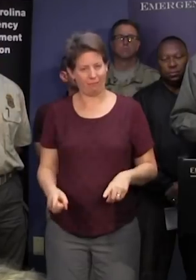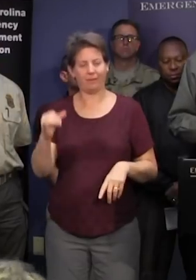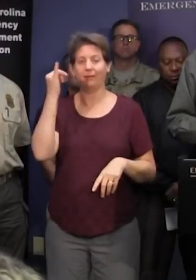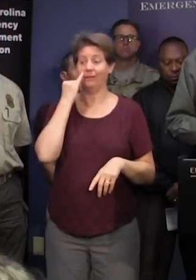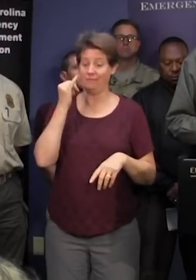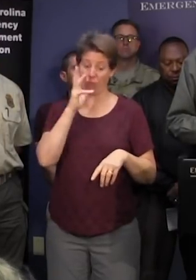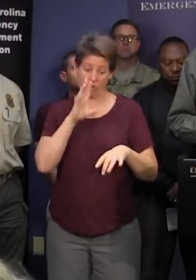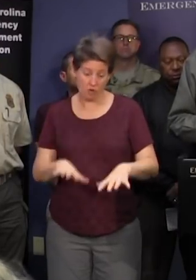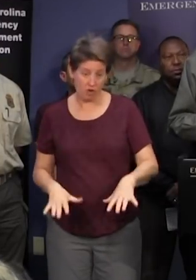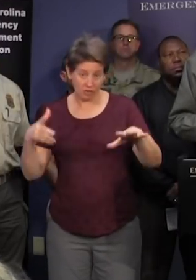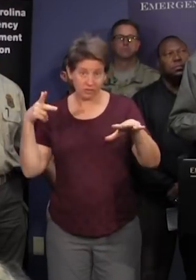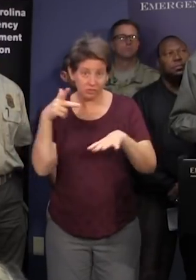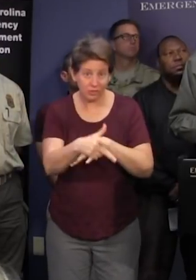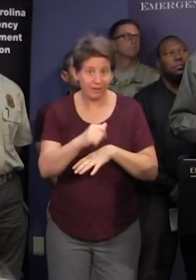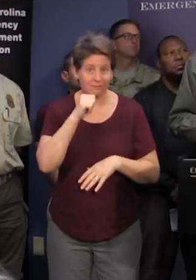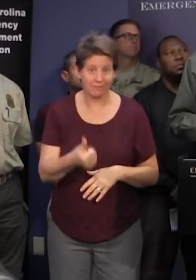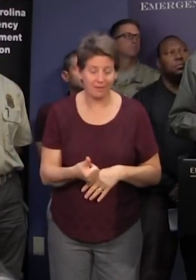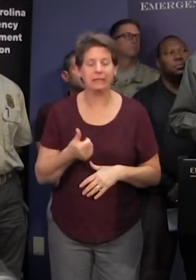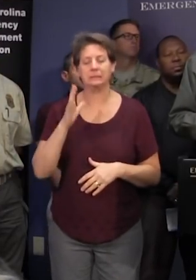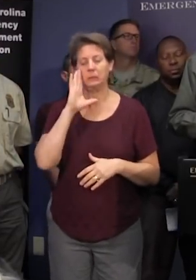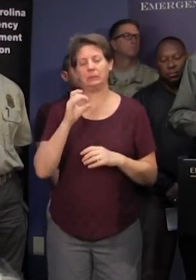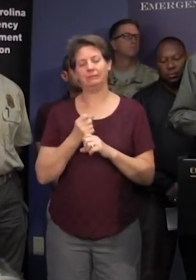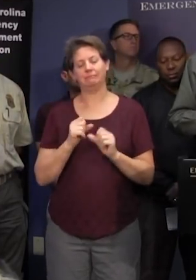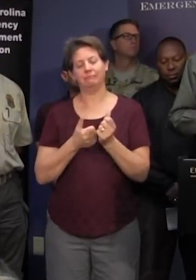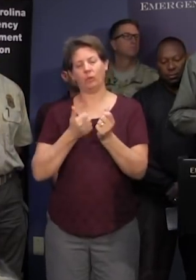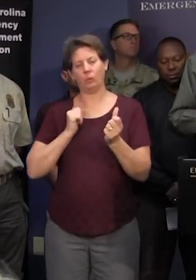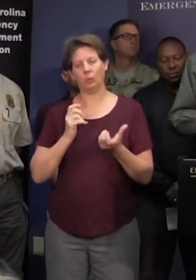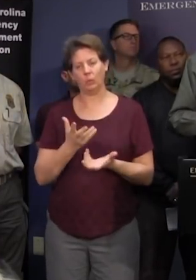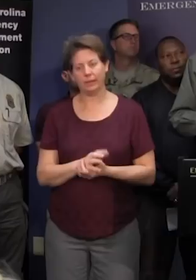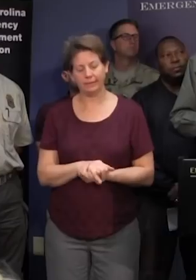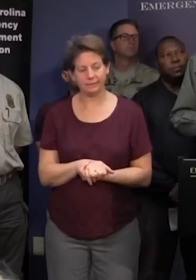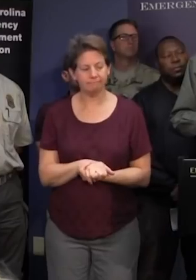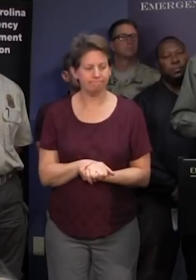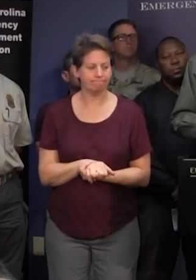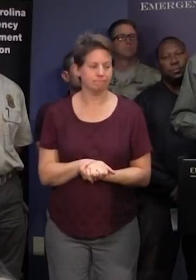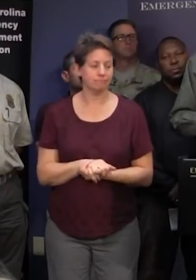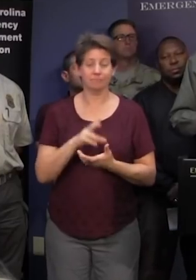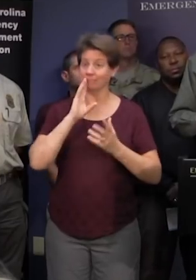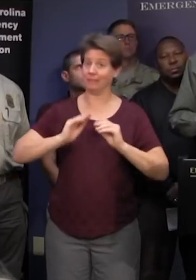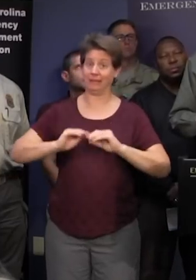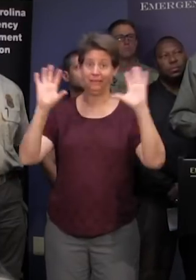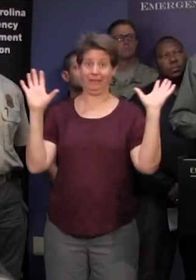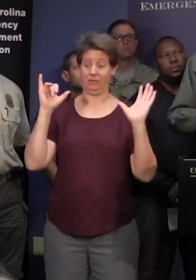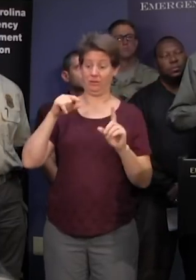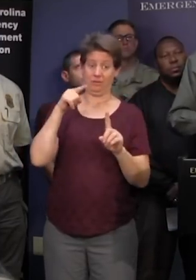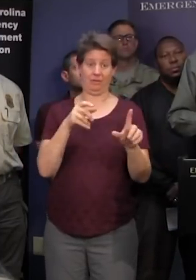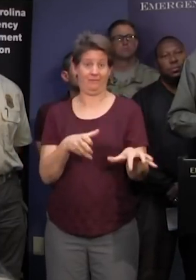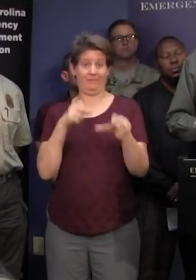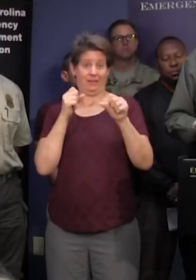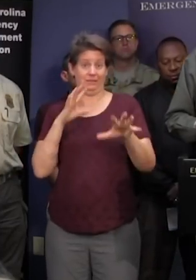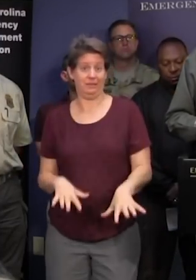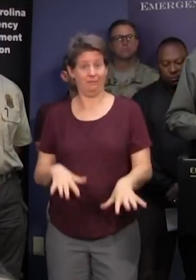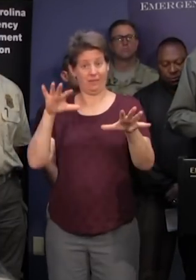driving in roads that were covered with water so um one thing to make clear the flash floods are